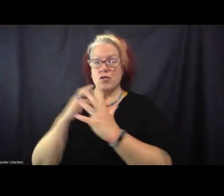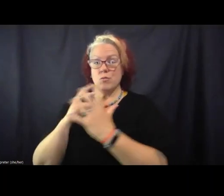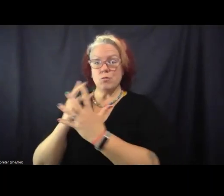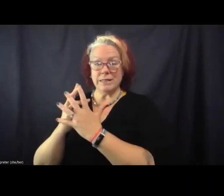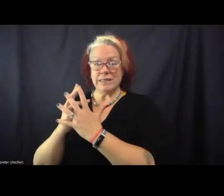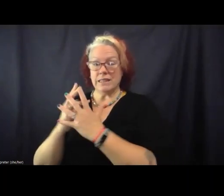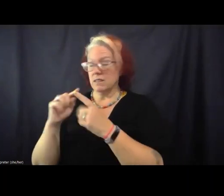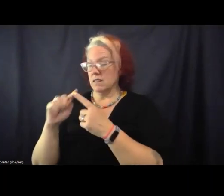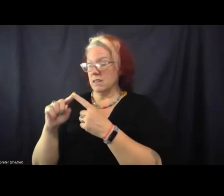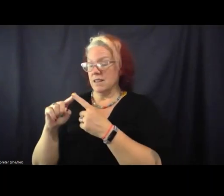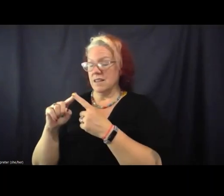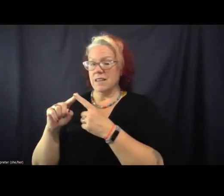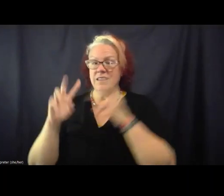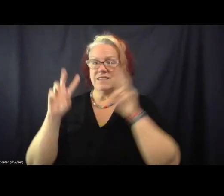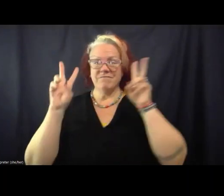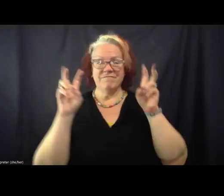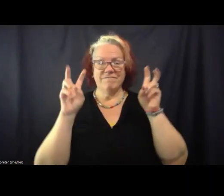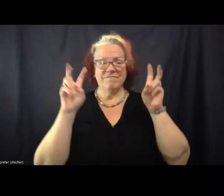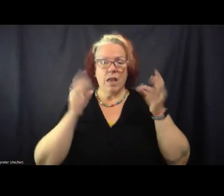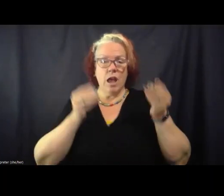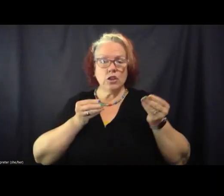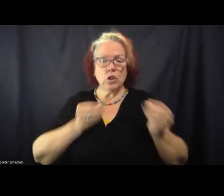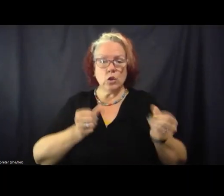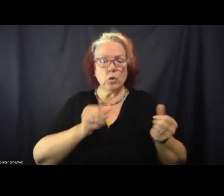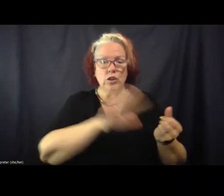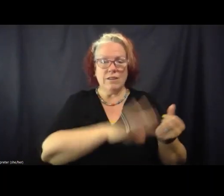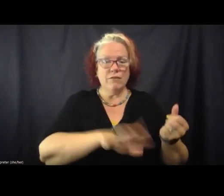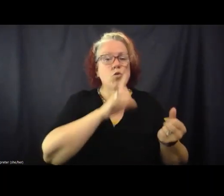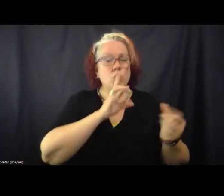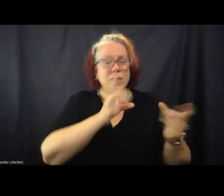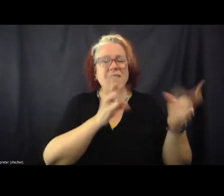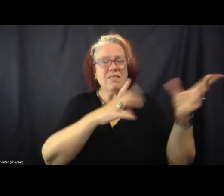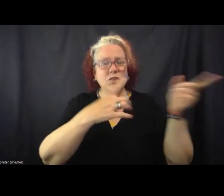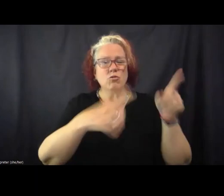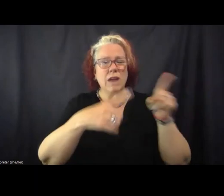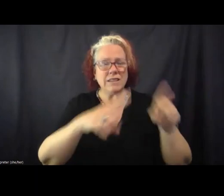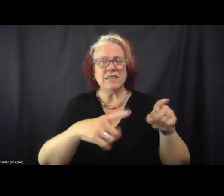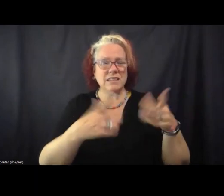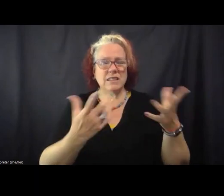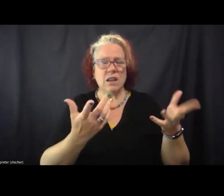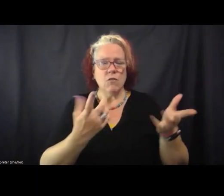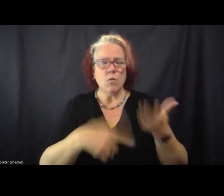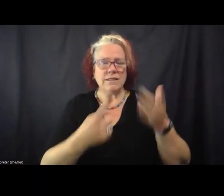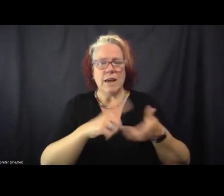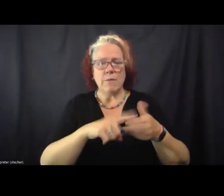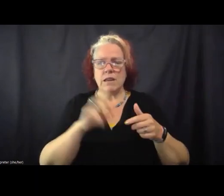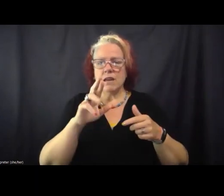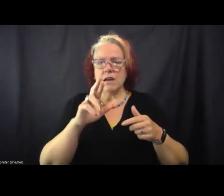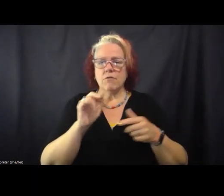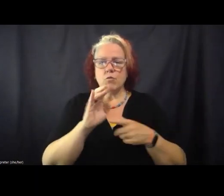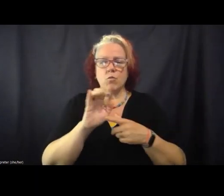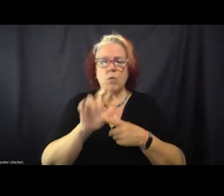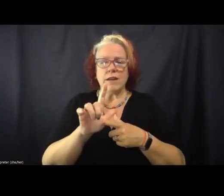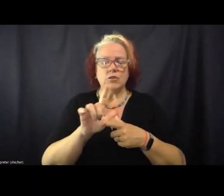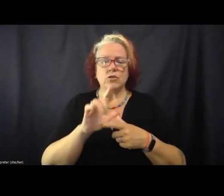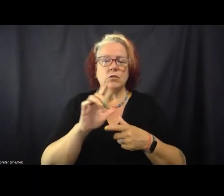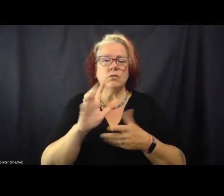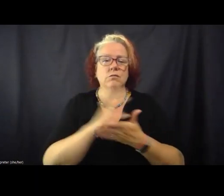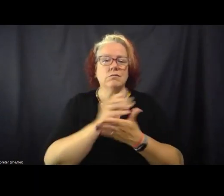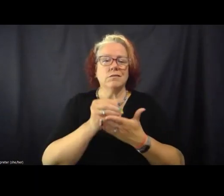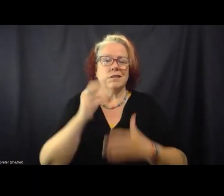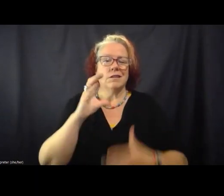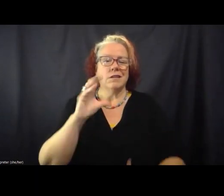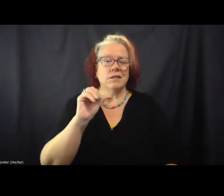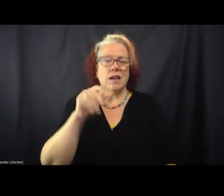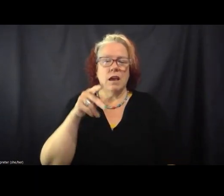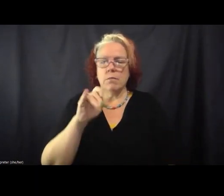in quotes, of course, for these very real crises of racial capitalism. So that's sort of where I'll leave it